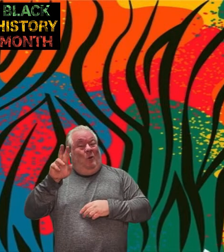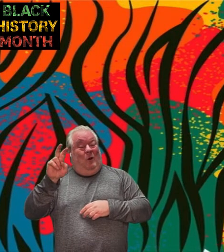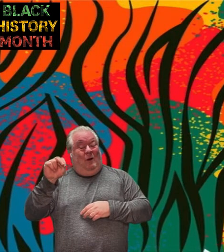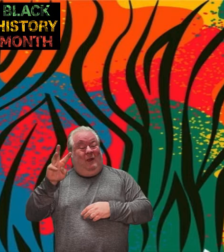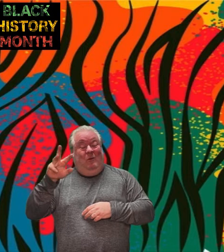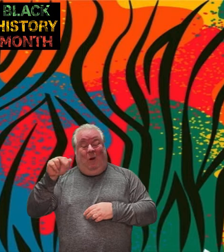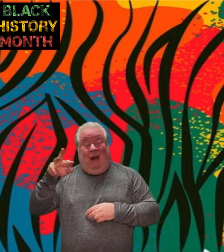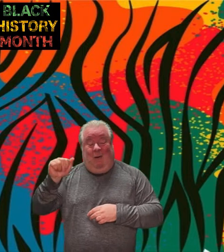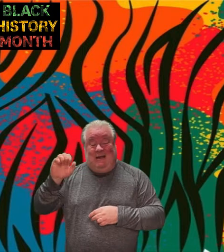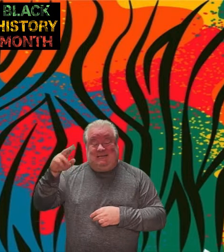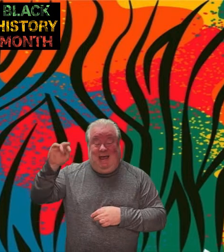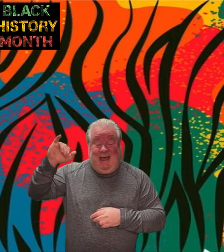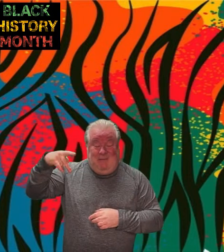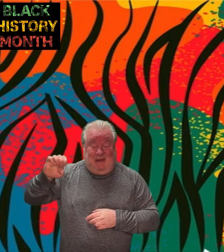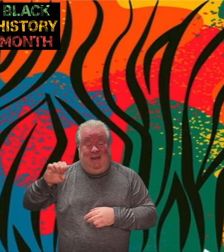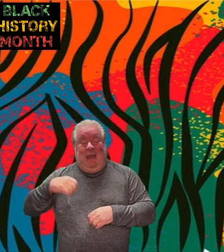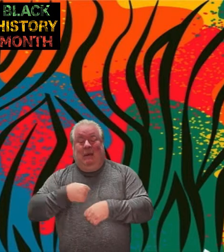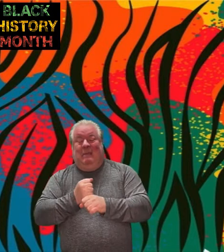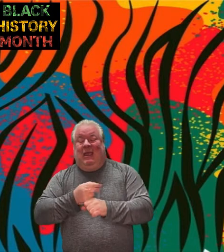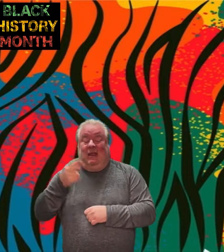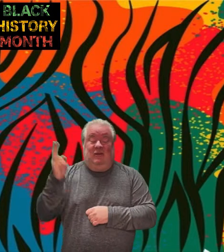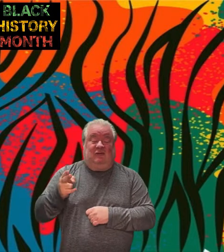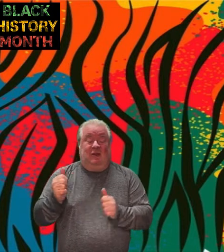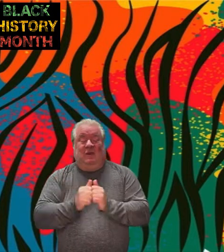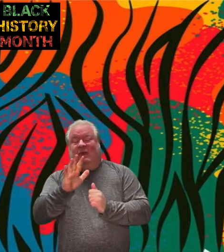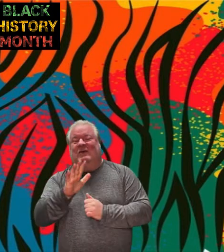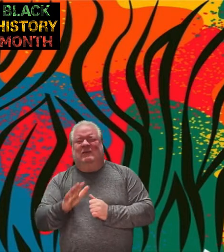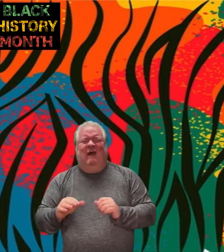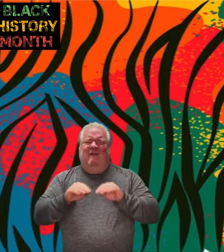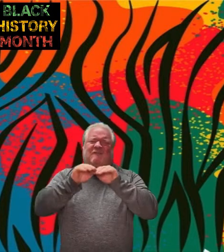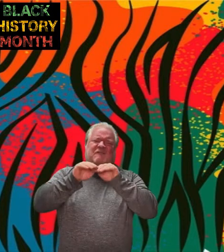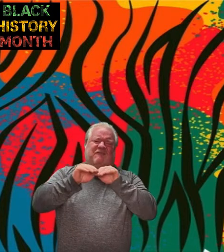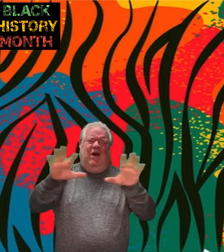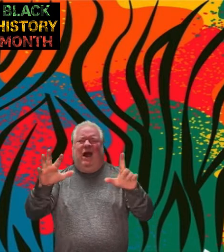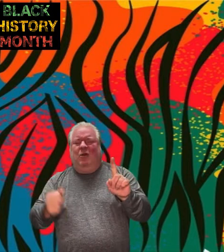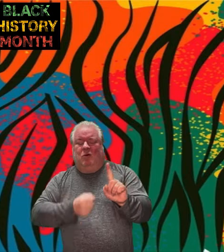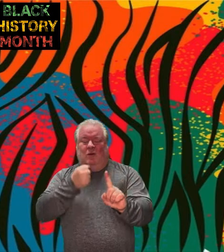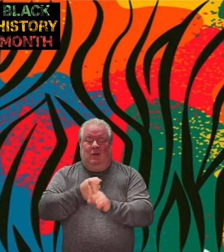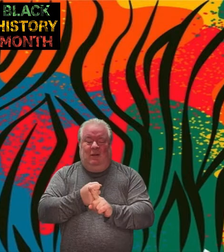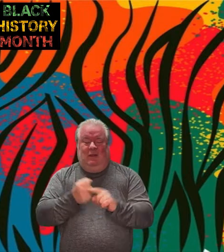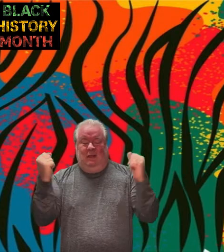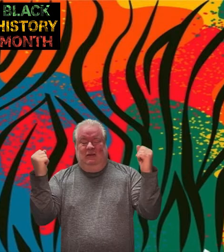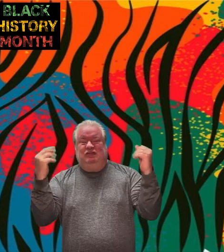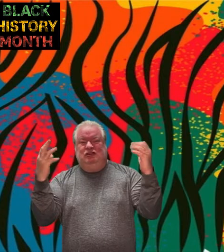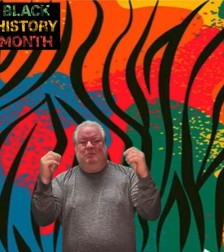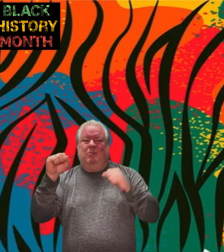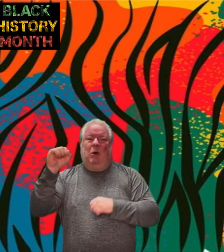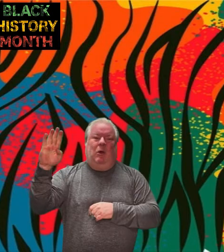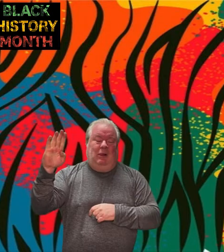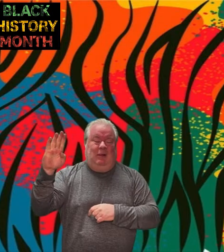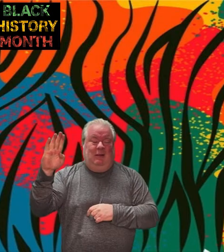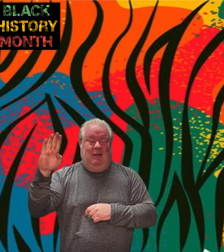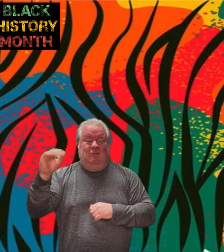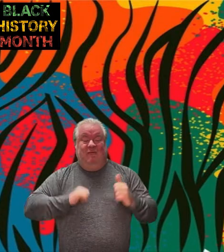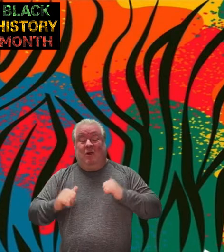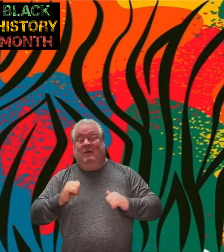Warren Wawa Snipe made history with his viral Super Bowl